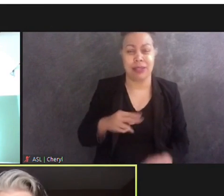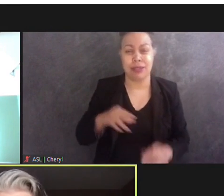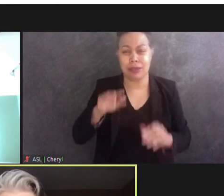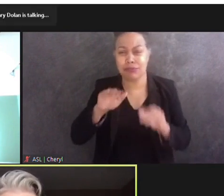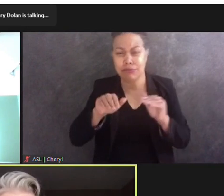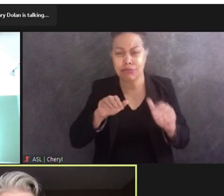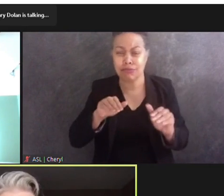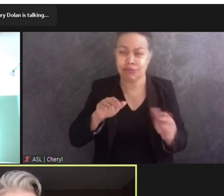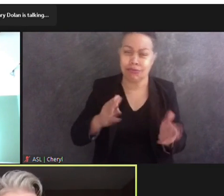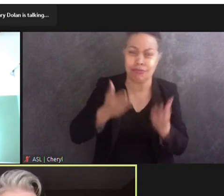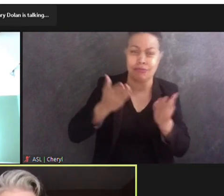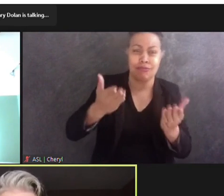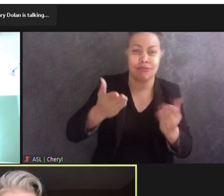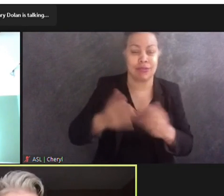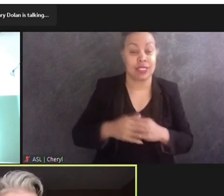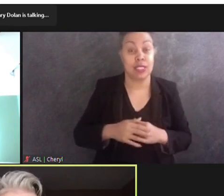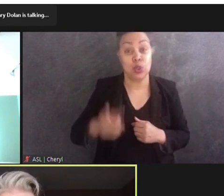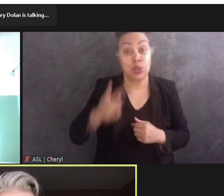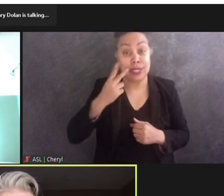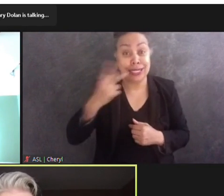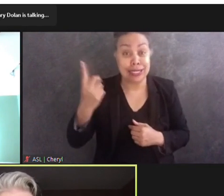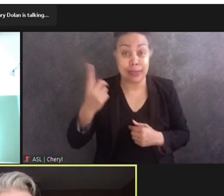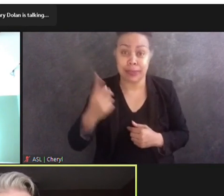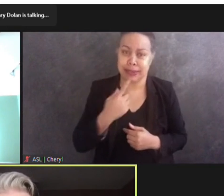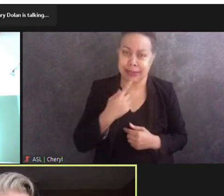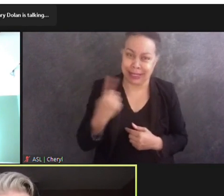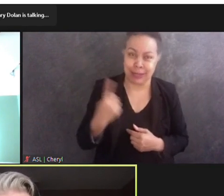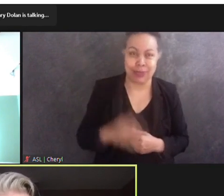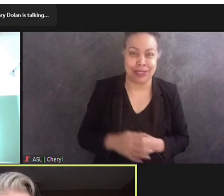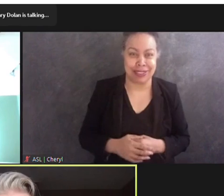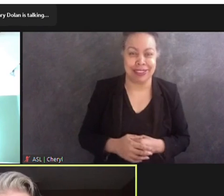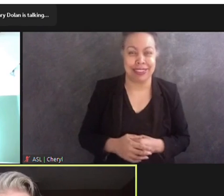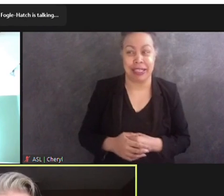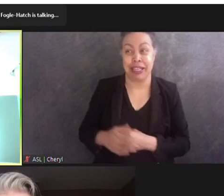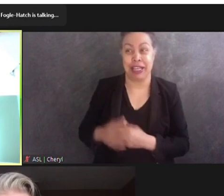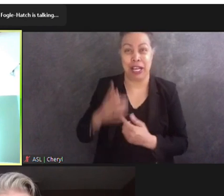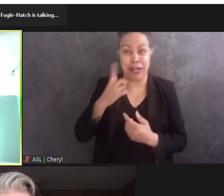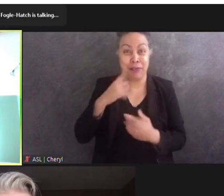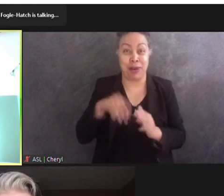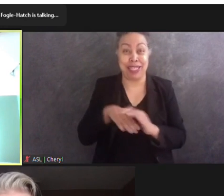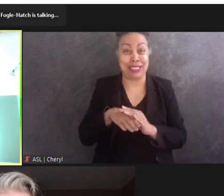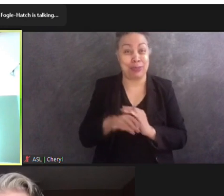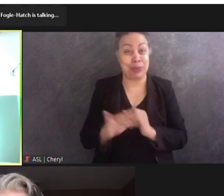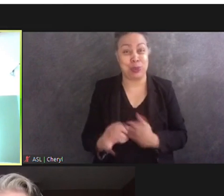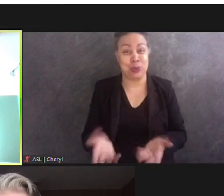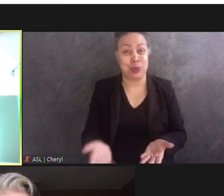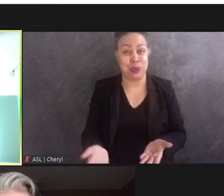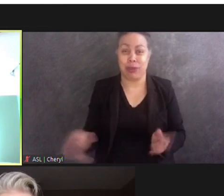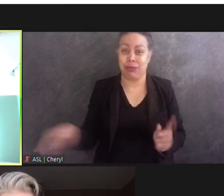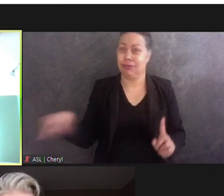See something, say something. That also applies to accessibility, everyone. Okay. You know,